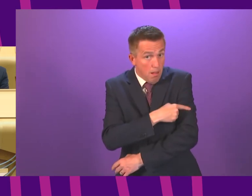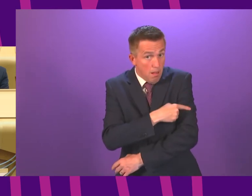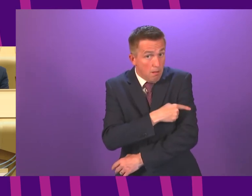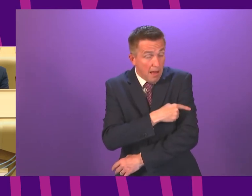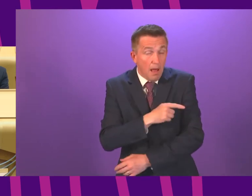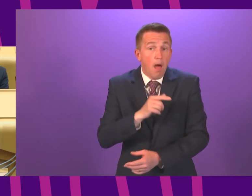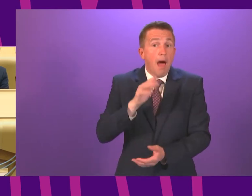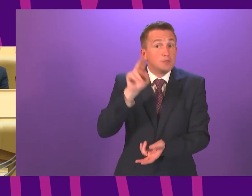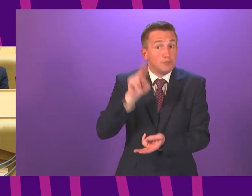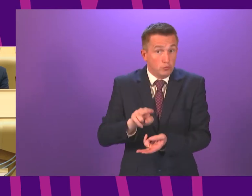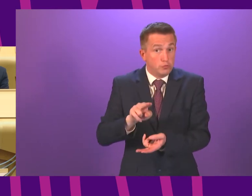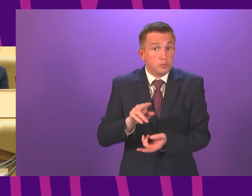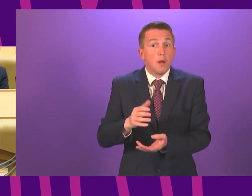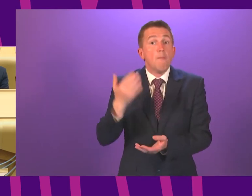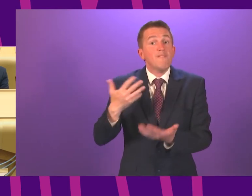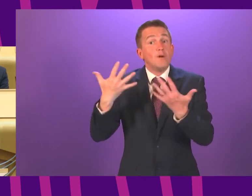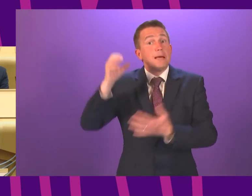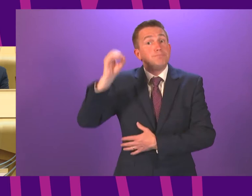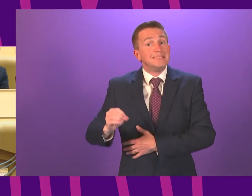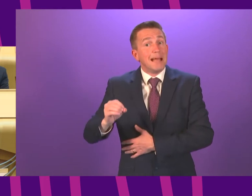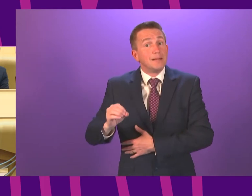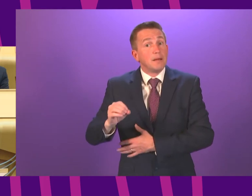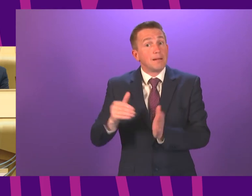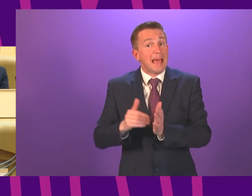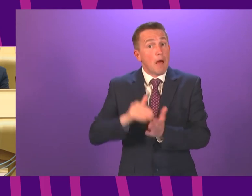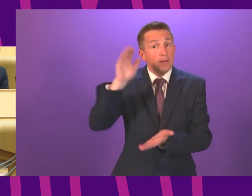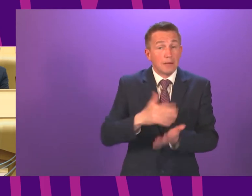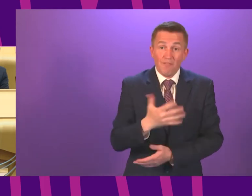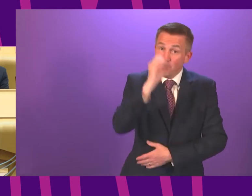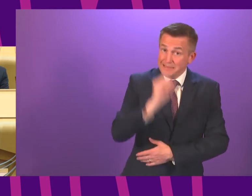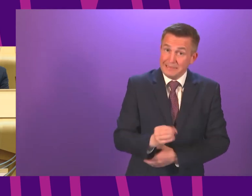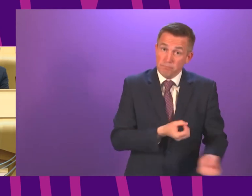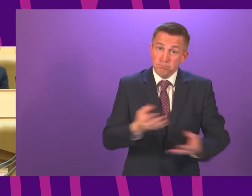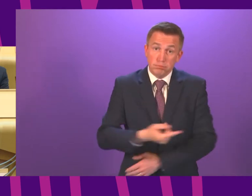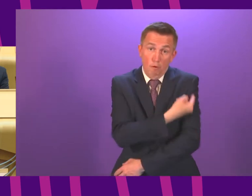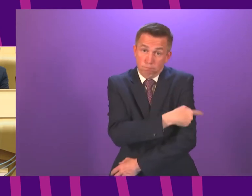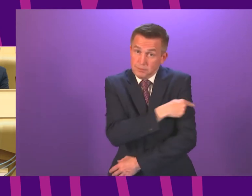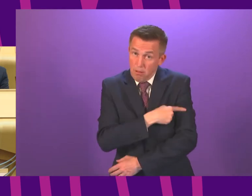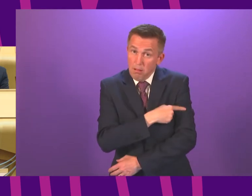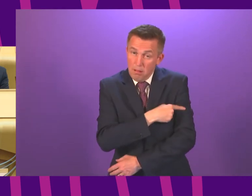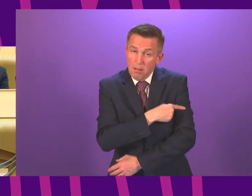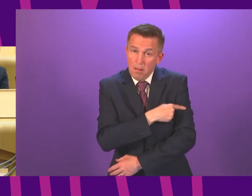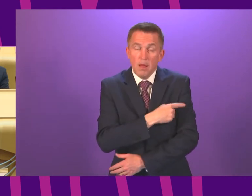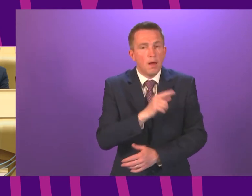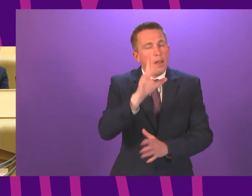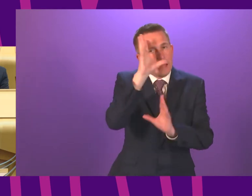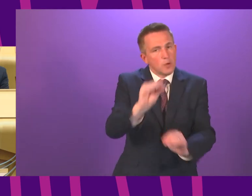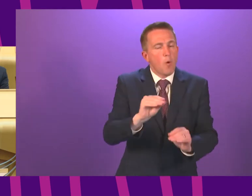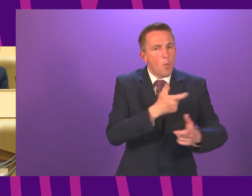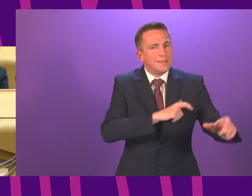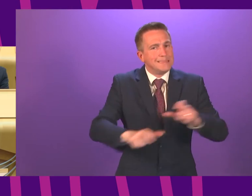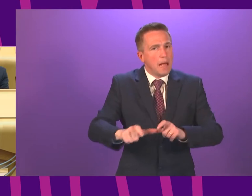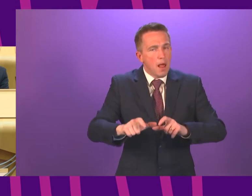estimates from 10% to 5%, although it is important to say that we're still assessing the recent